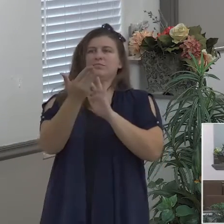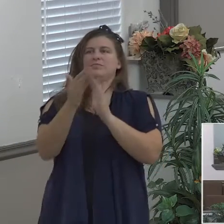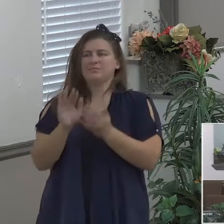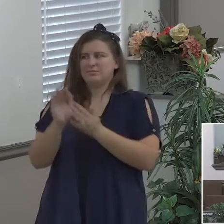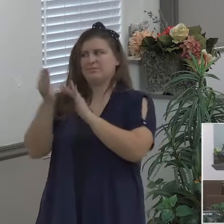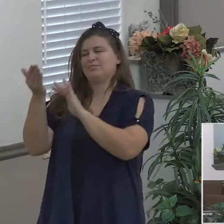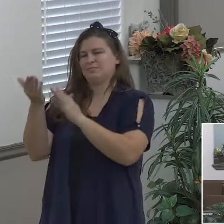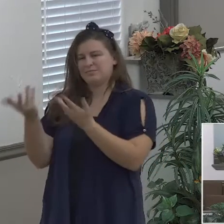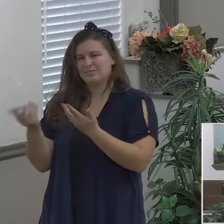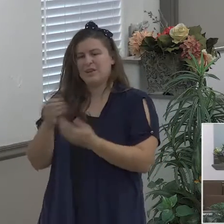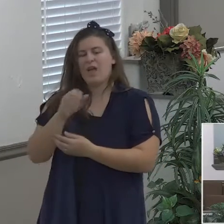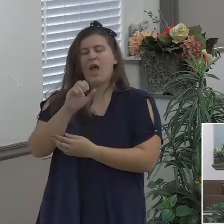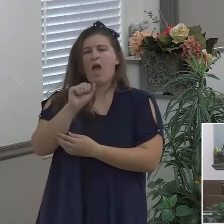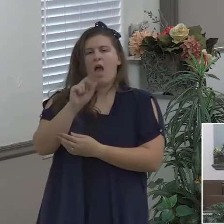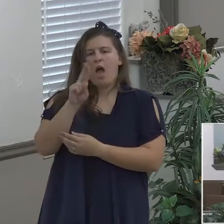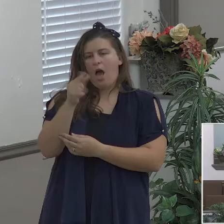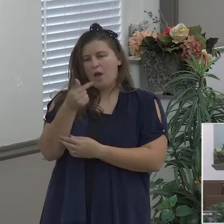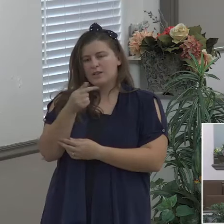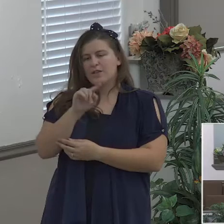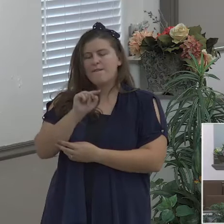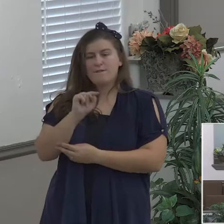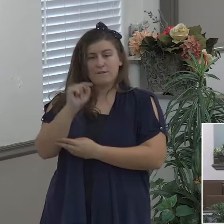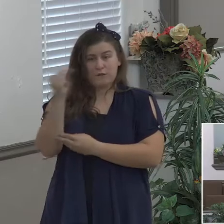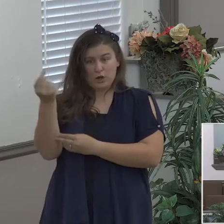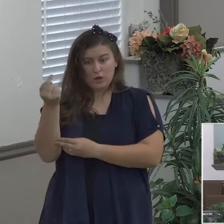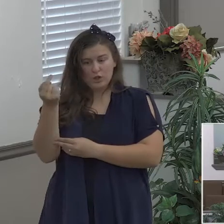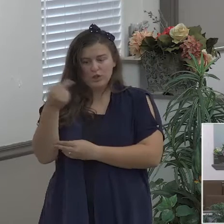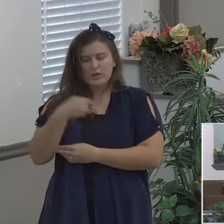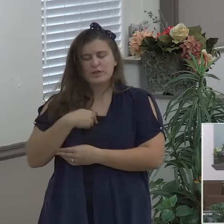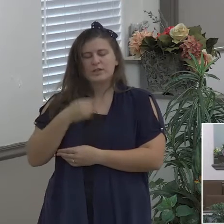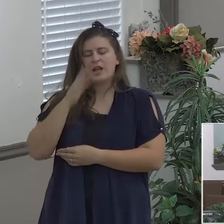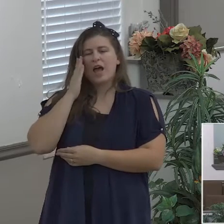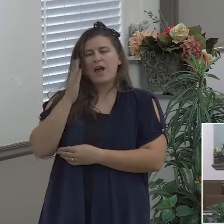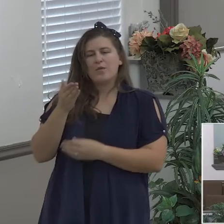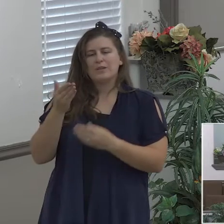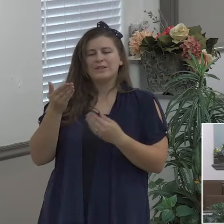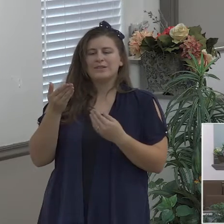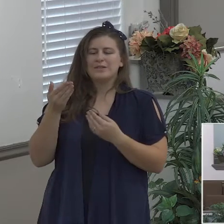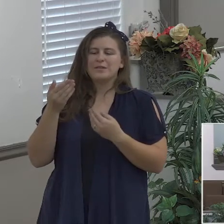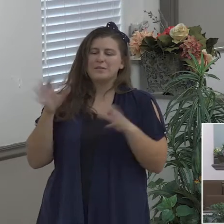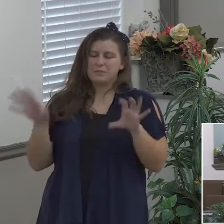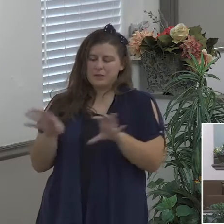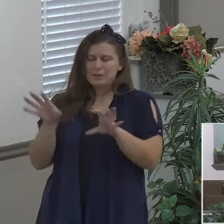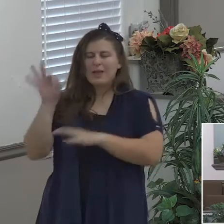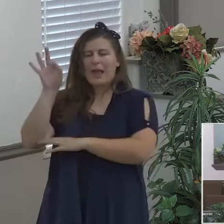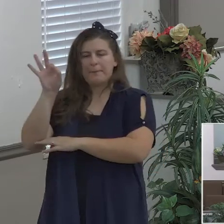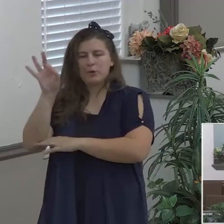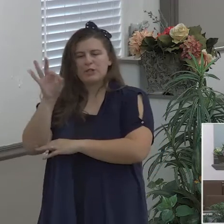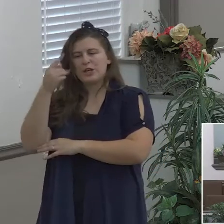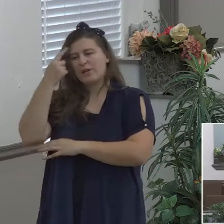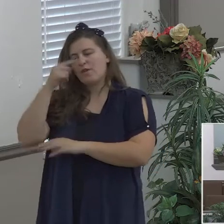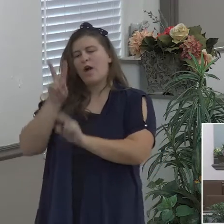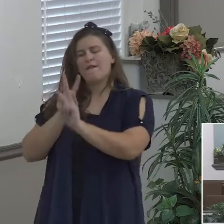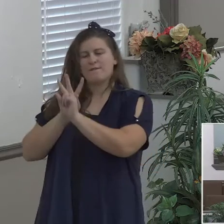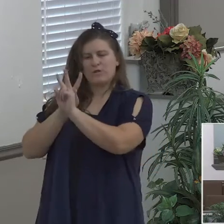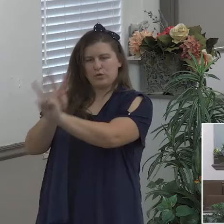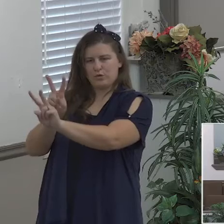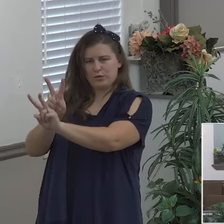the memorial memorial service for one of our former members Aaron Leba